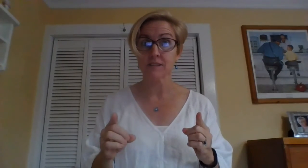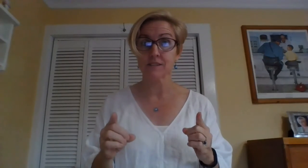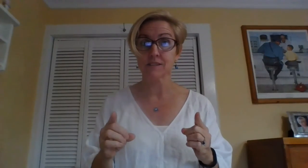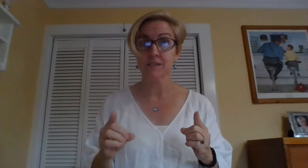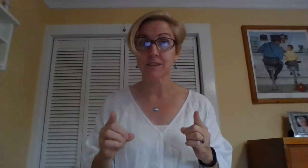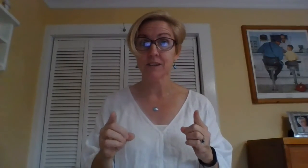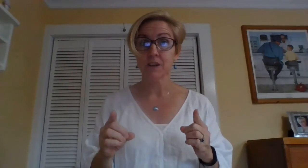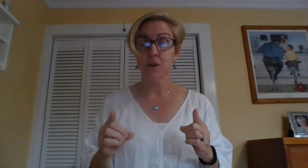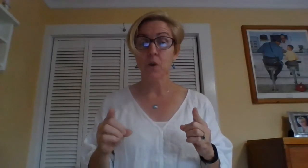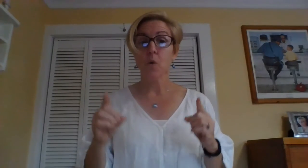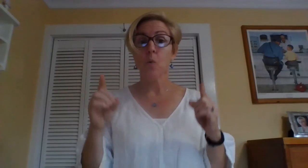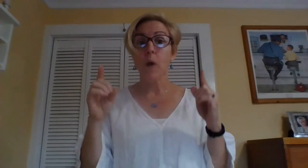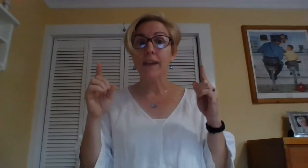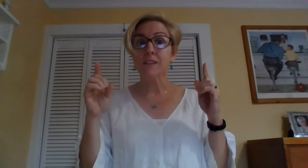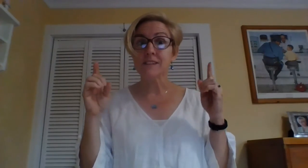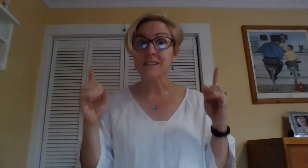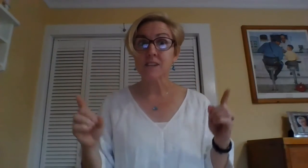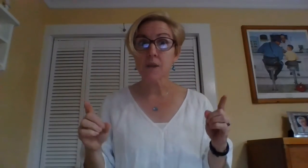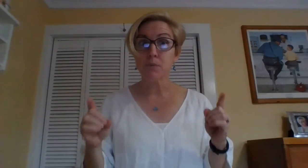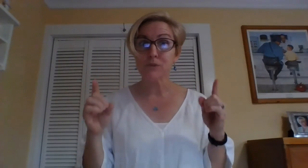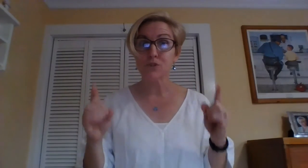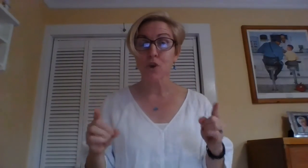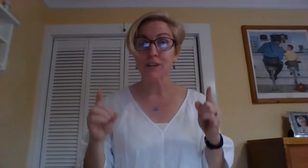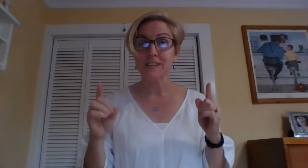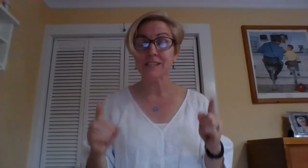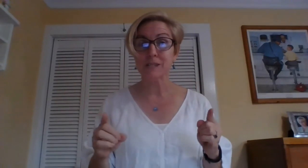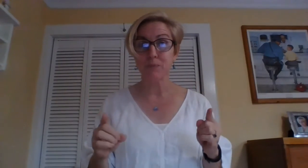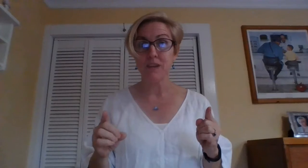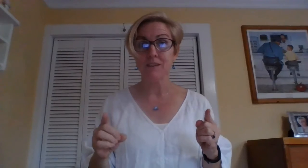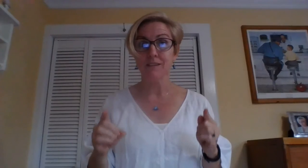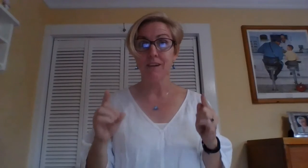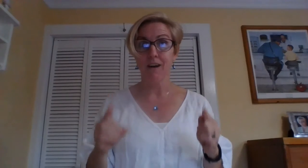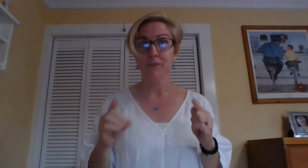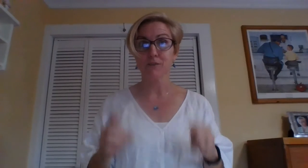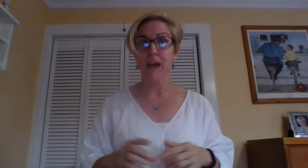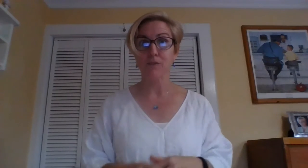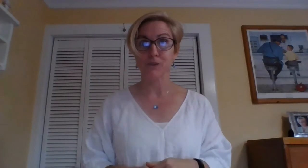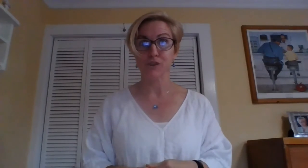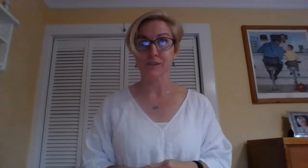when the disciples started to speak other languages.